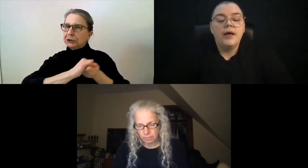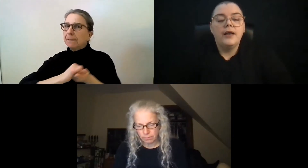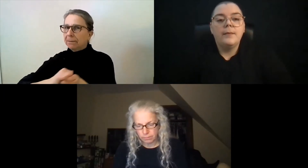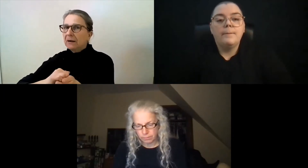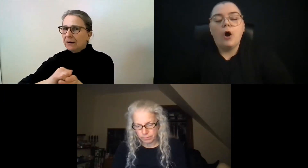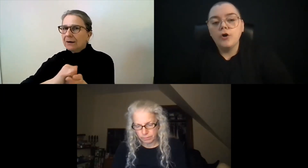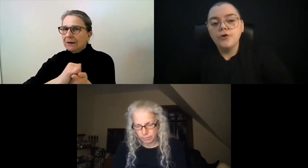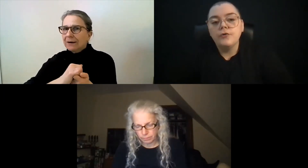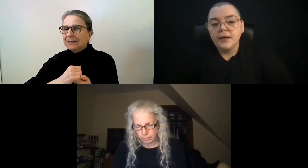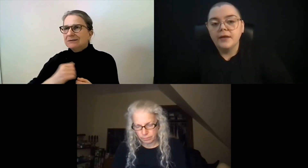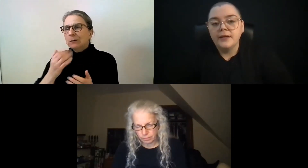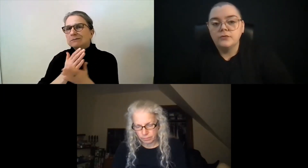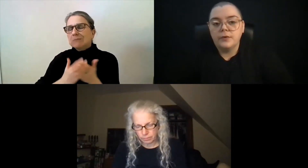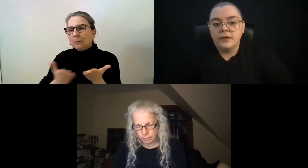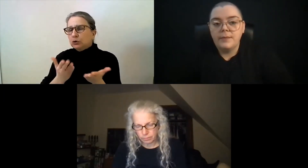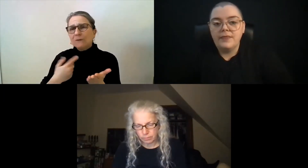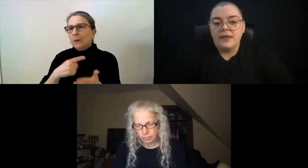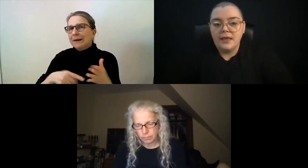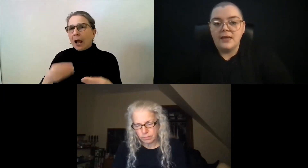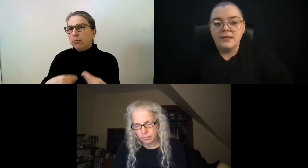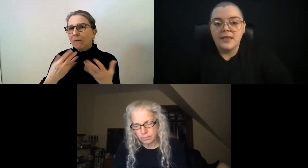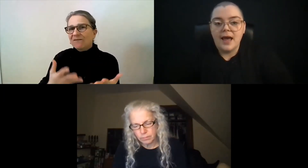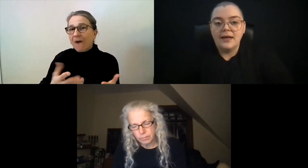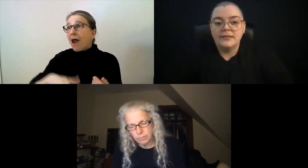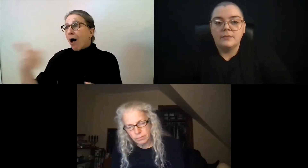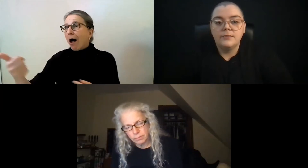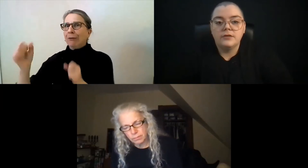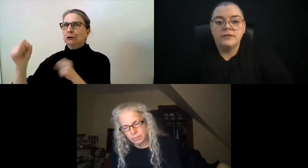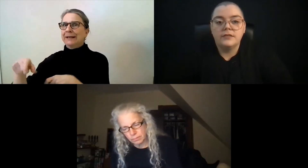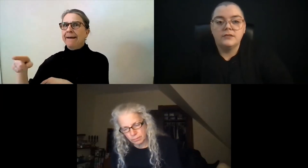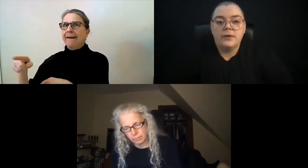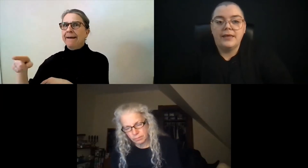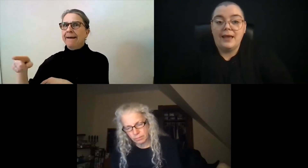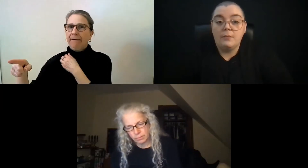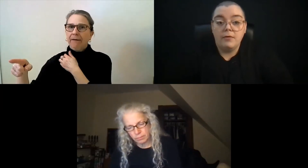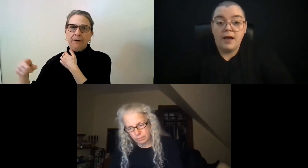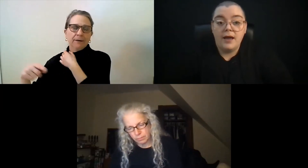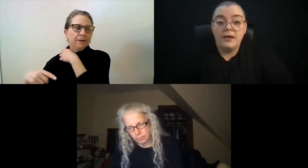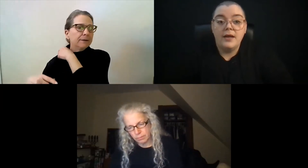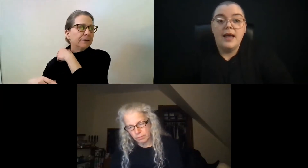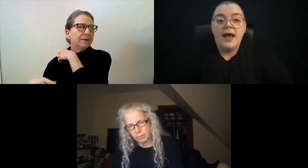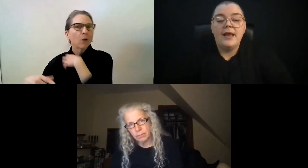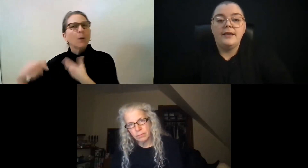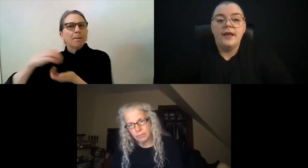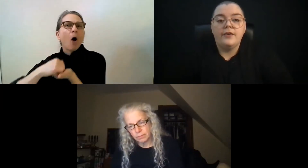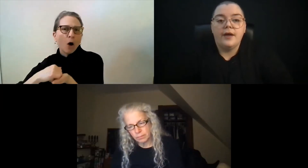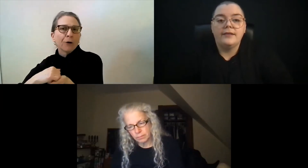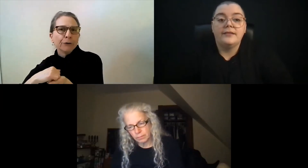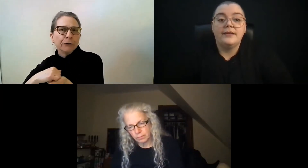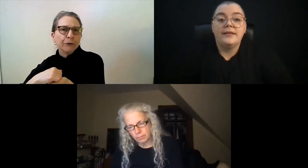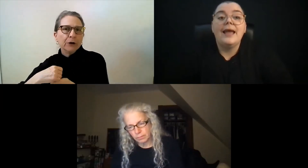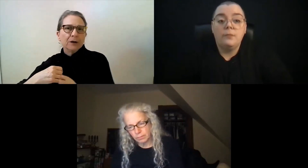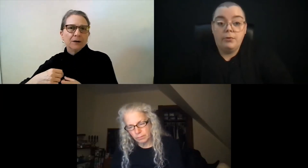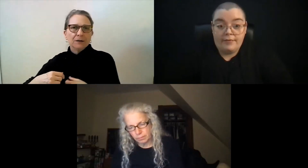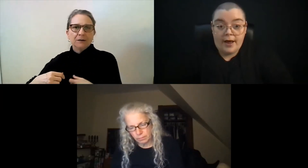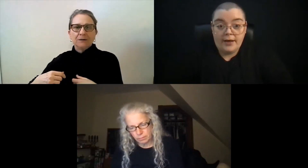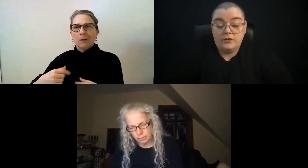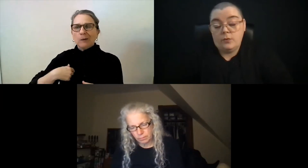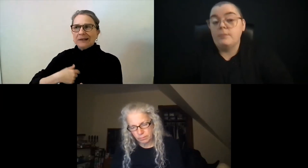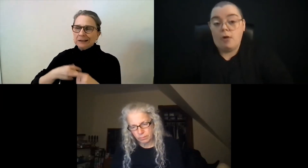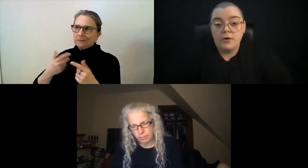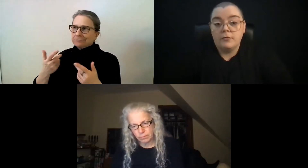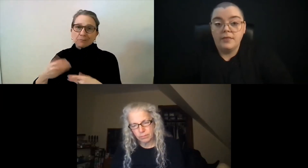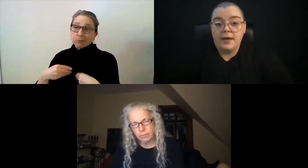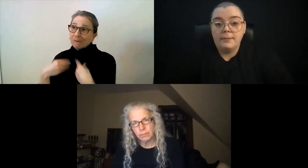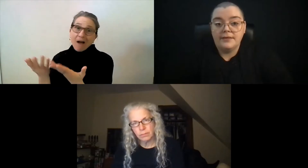but partnering is really been the key to that. Some services we can't provide and another entity can provide.